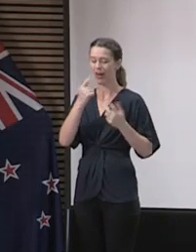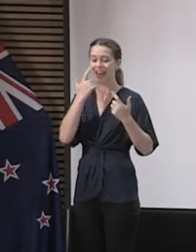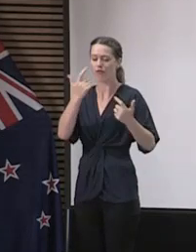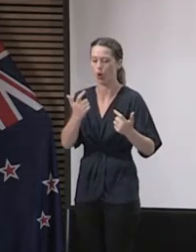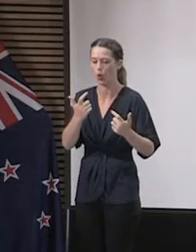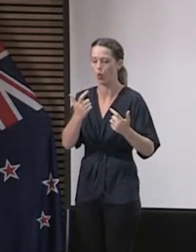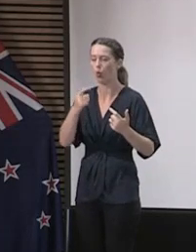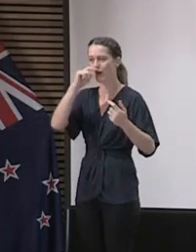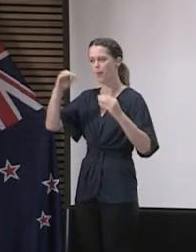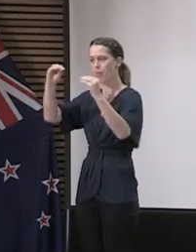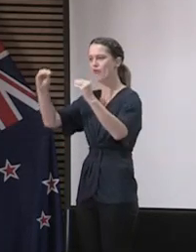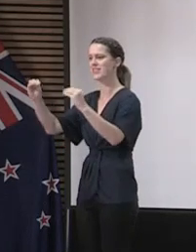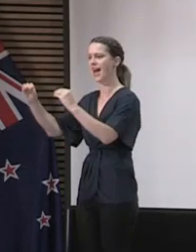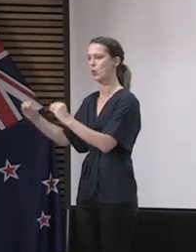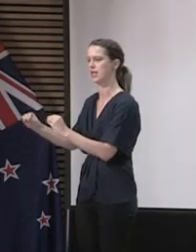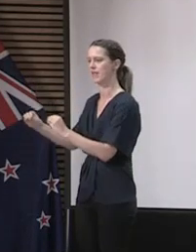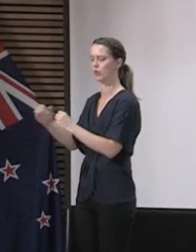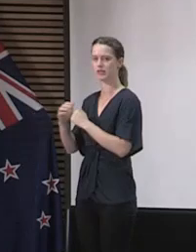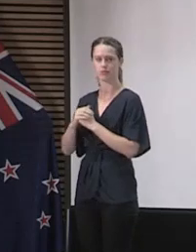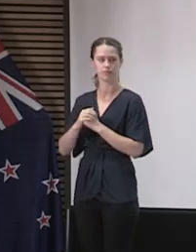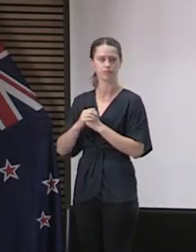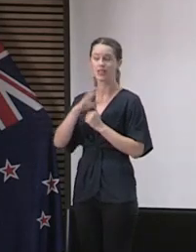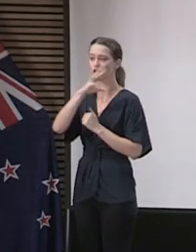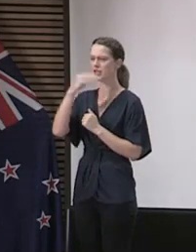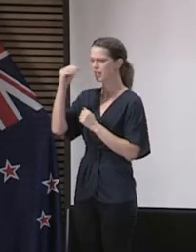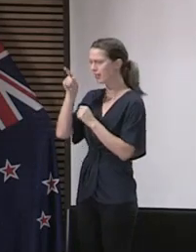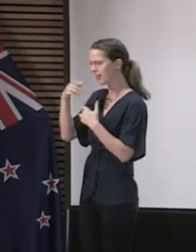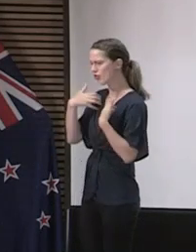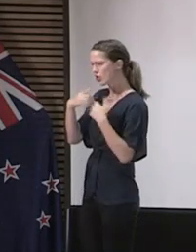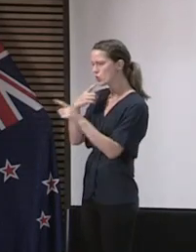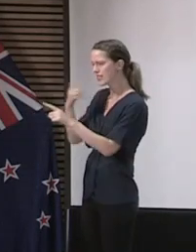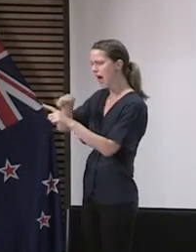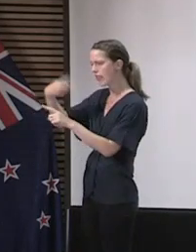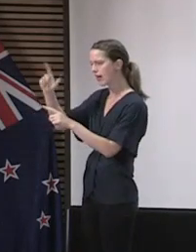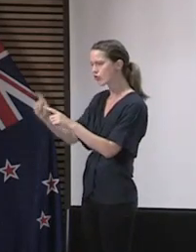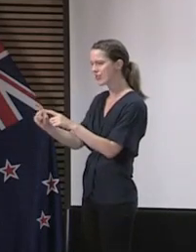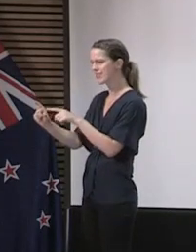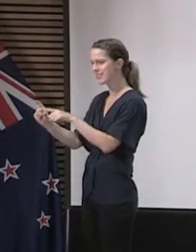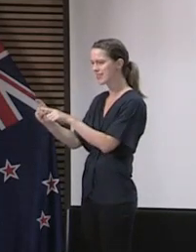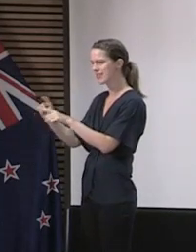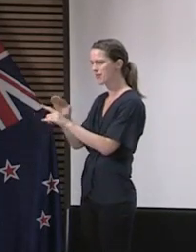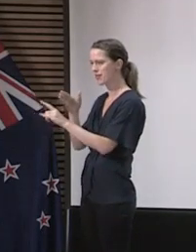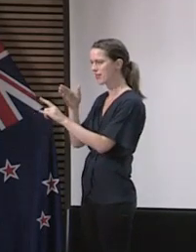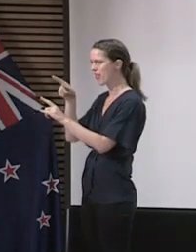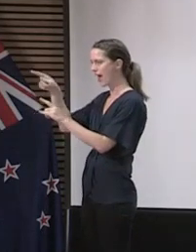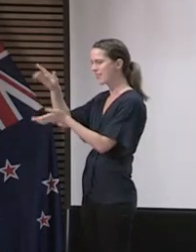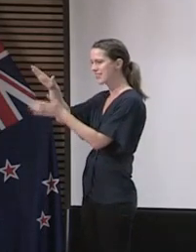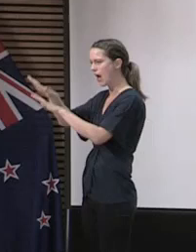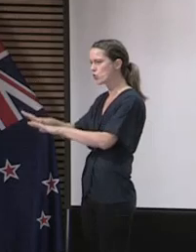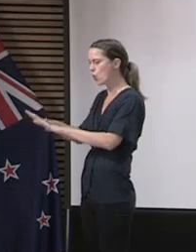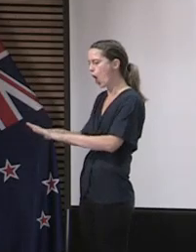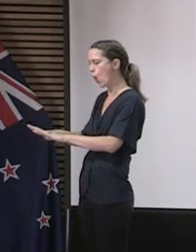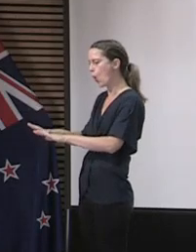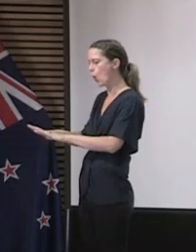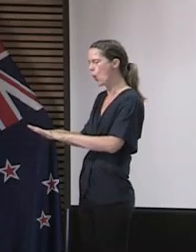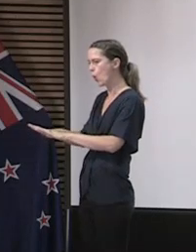shift down Alert Levels further. It's interesting when you see other countries, in particular who have got down to lower levels,